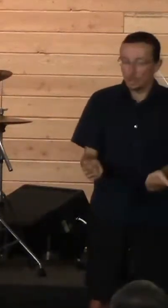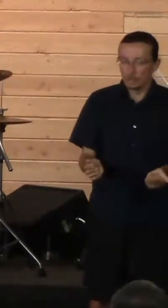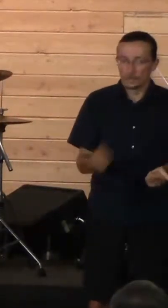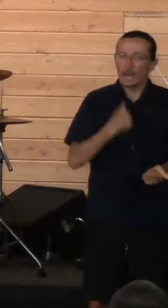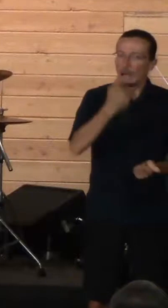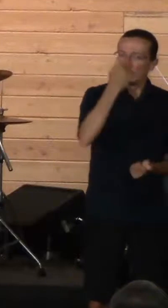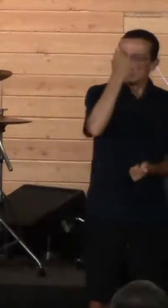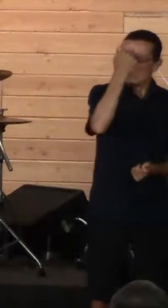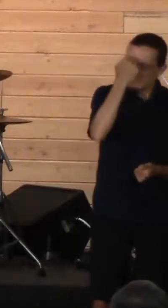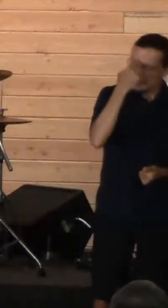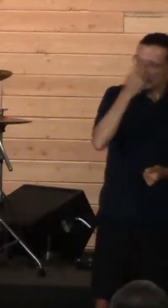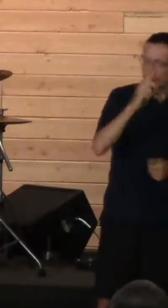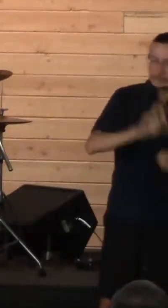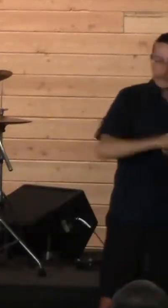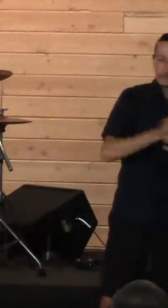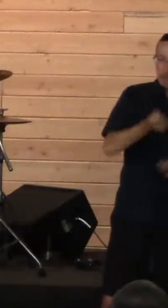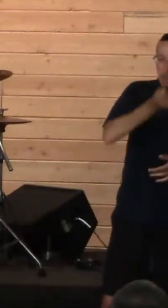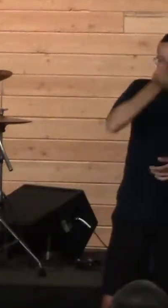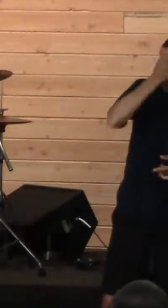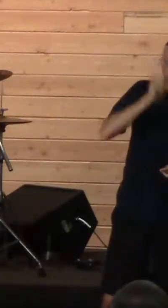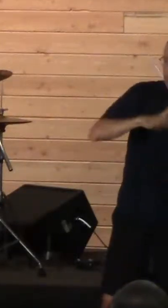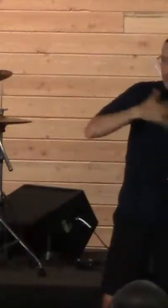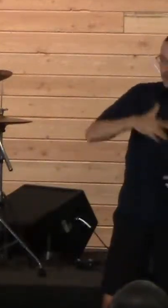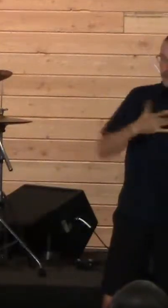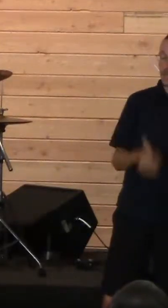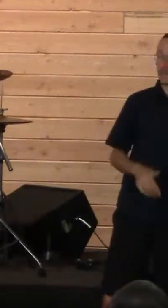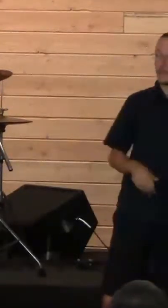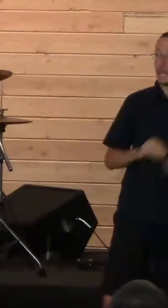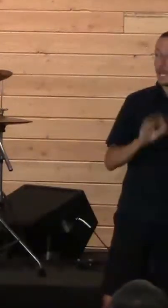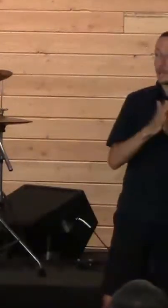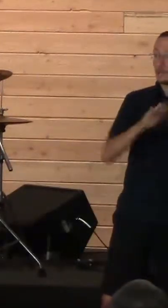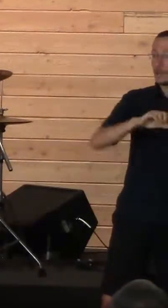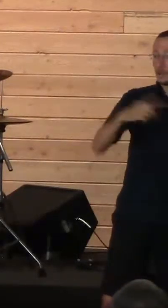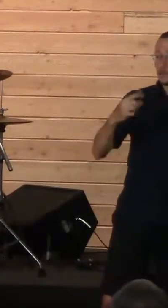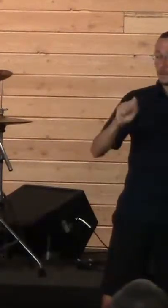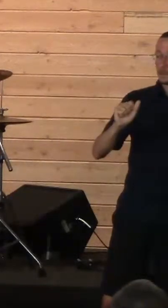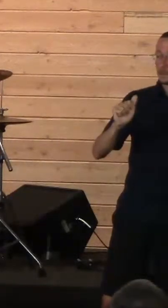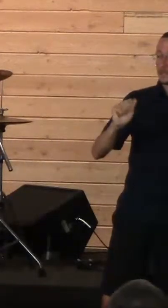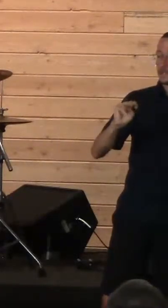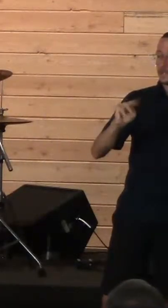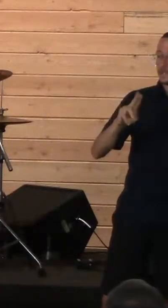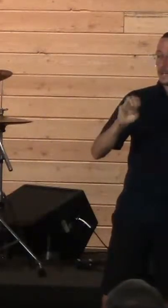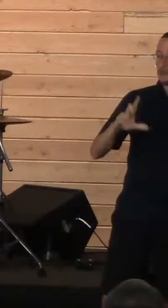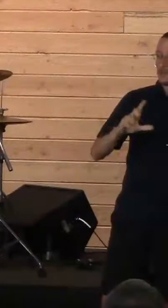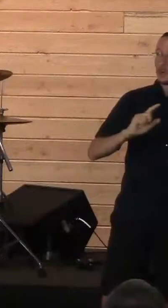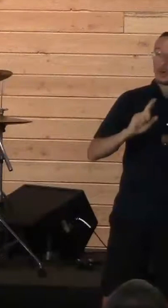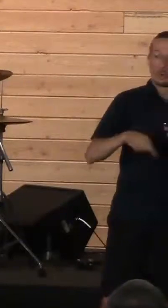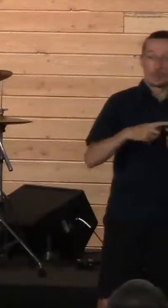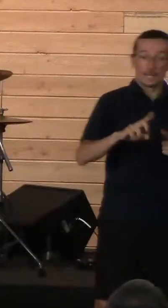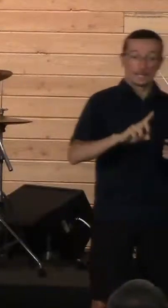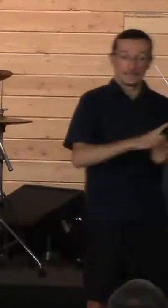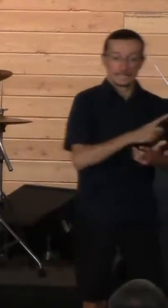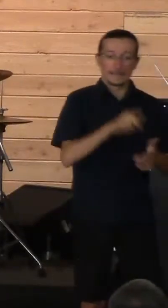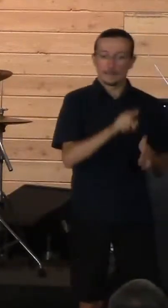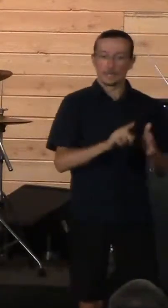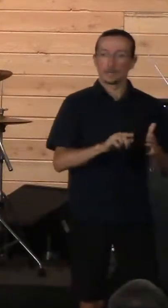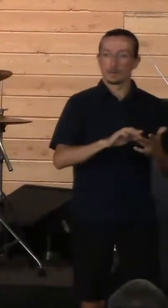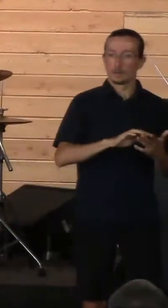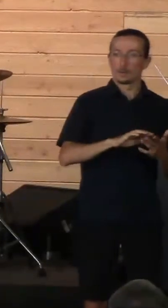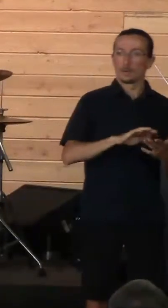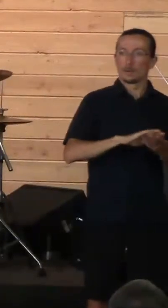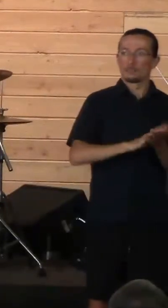the book of 1 Samuel as David rises to power, and he really is like the best guy. He's,